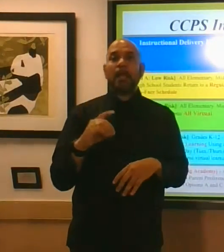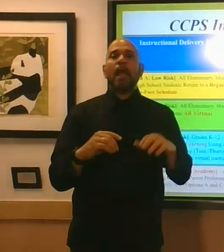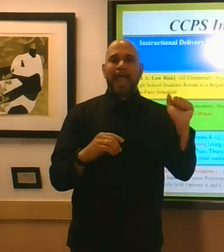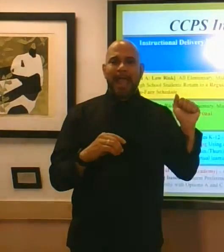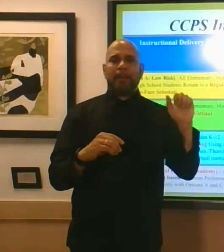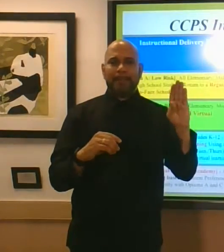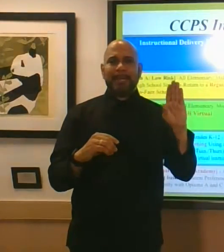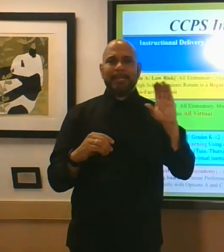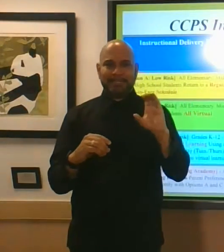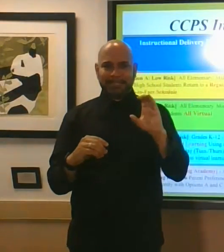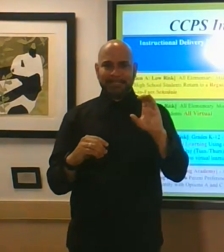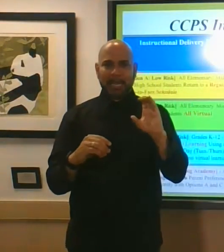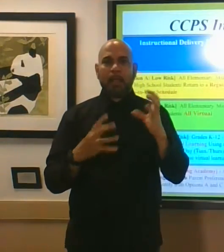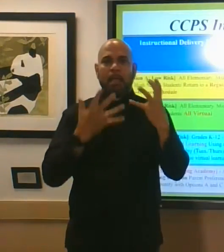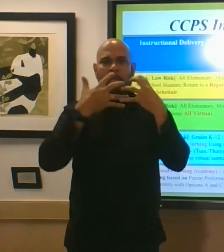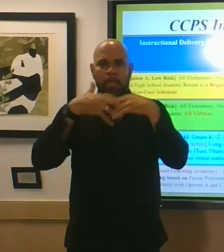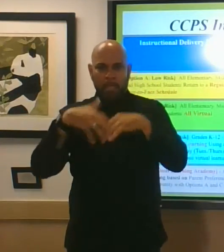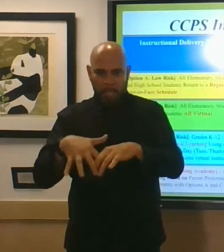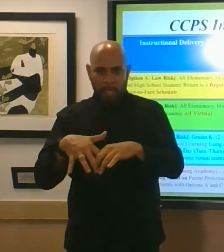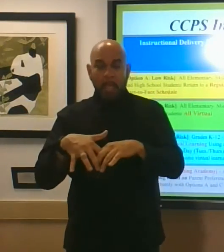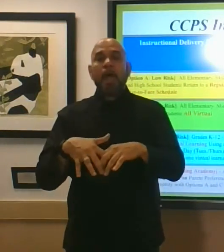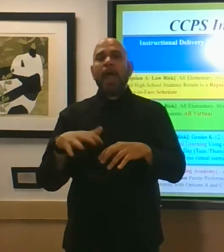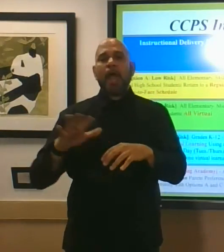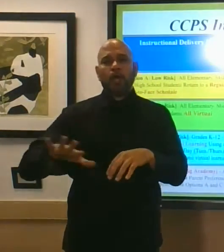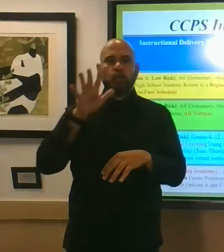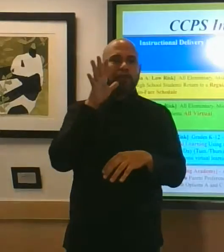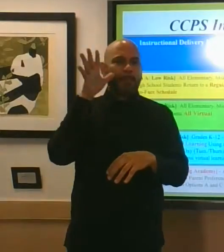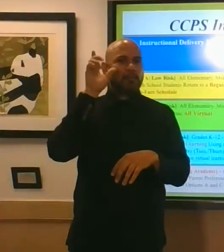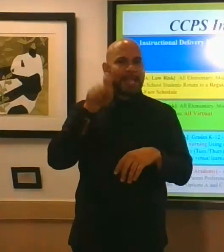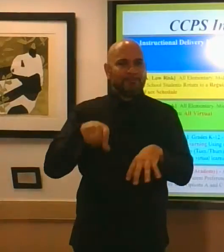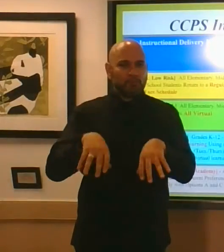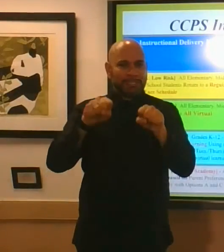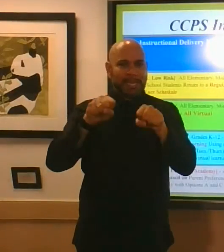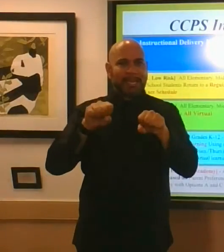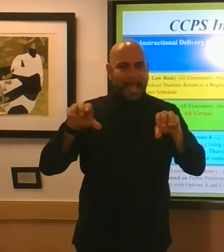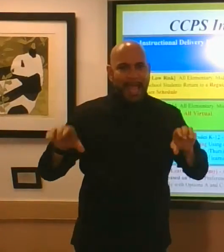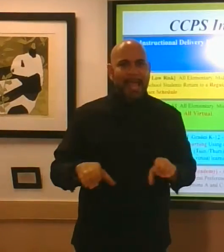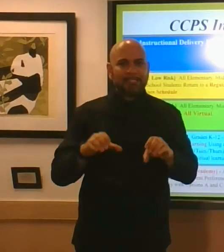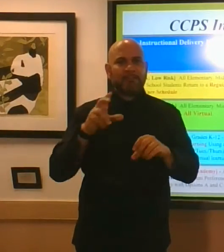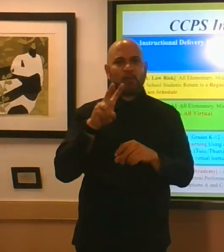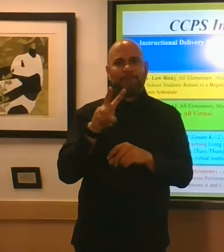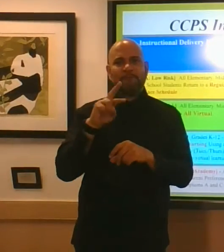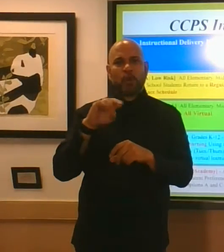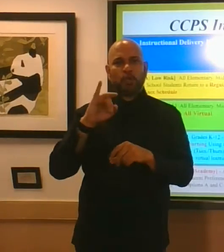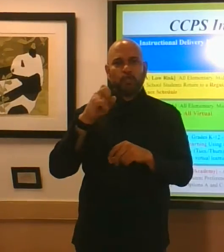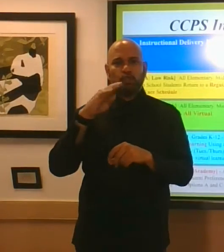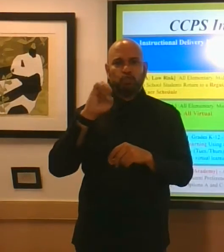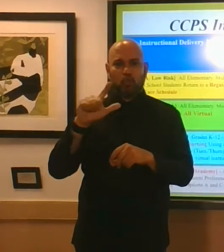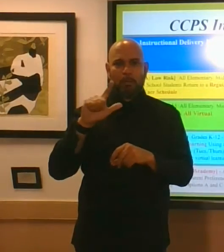and you will parents will have to take action to sign up for that virtual learning academy